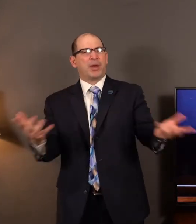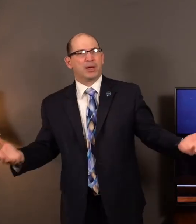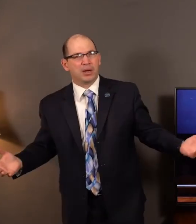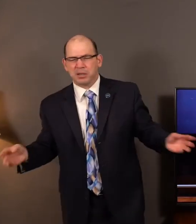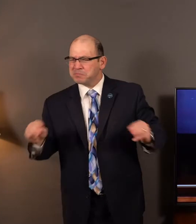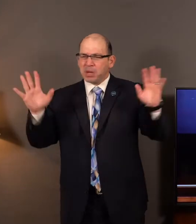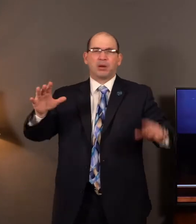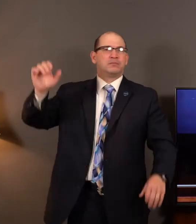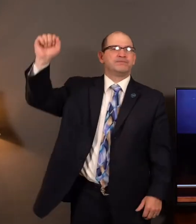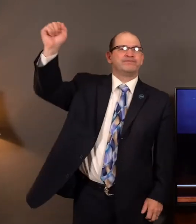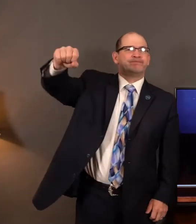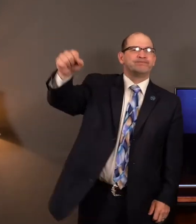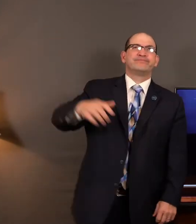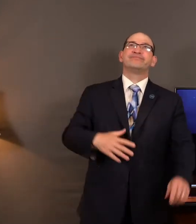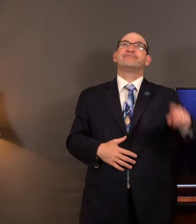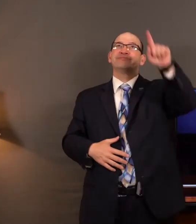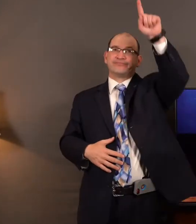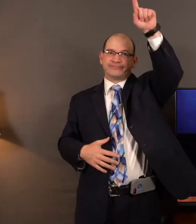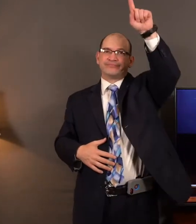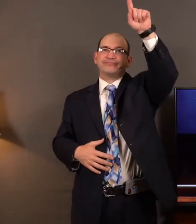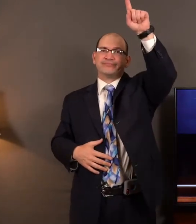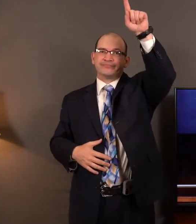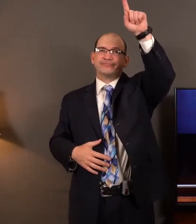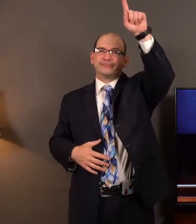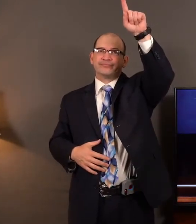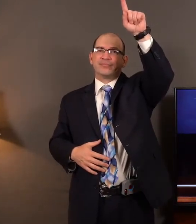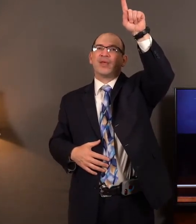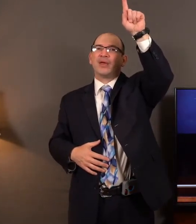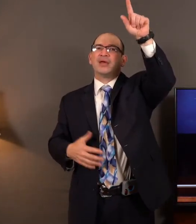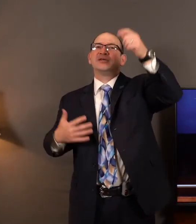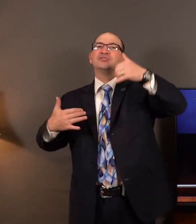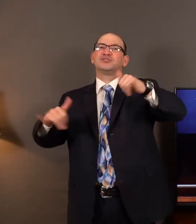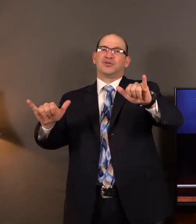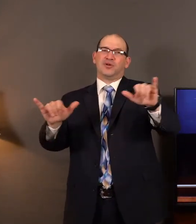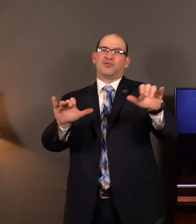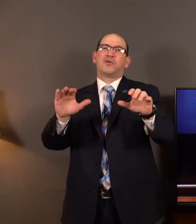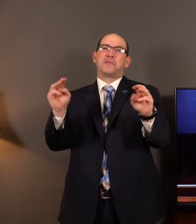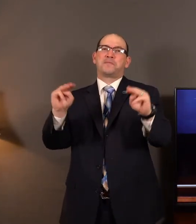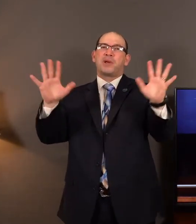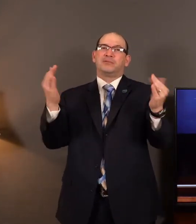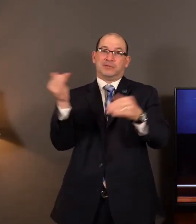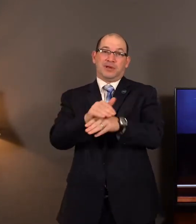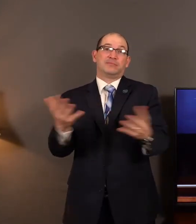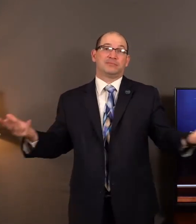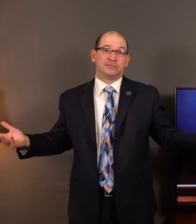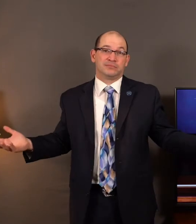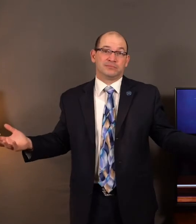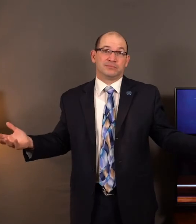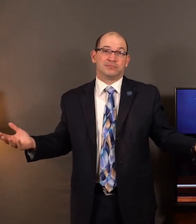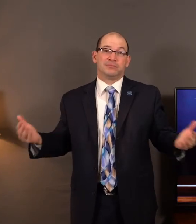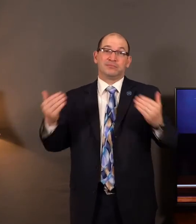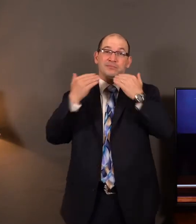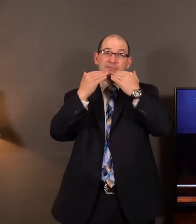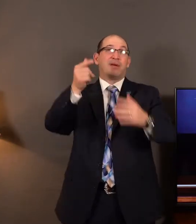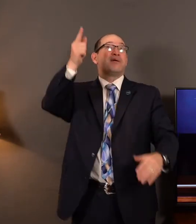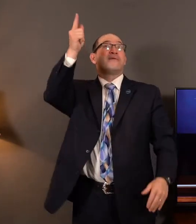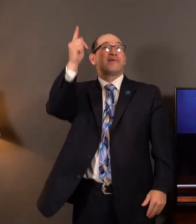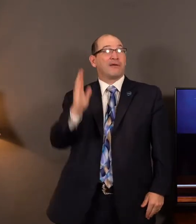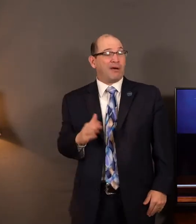miracle. God did it. And by the way, God is still in the miracle working business tonight. And I'm thankful for that. So to the surprise of these